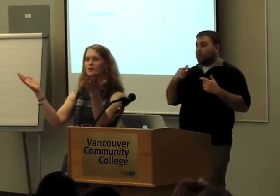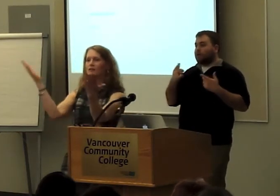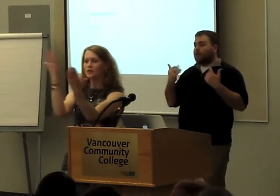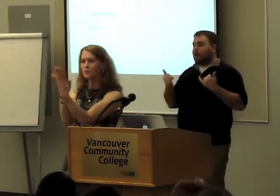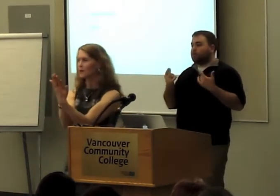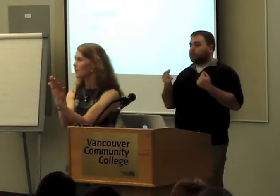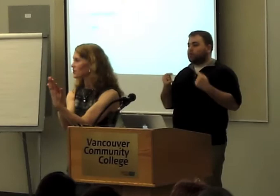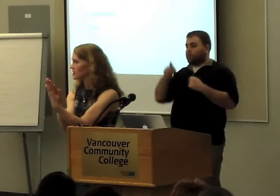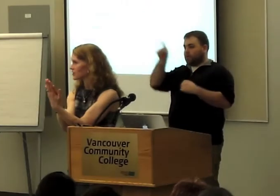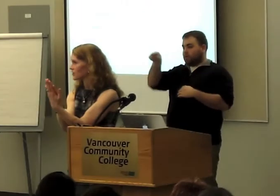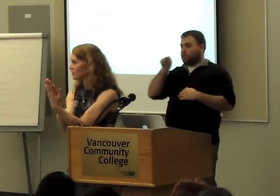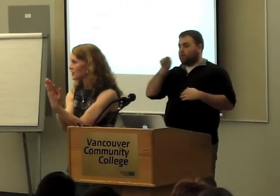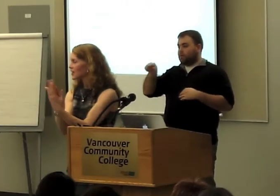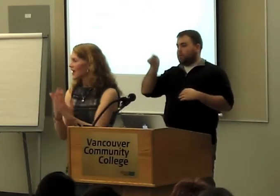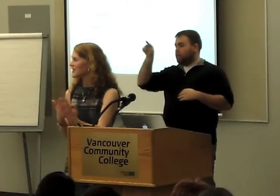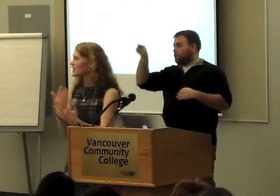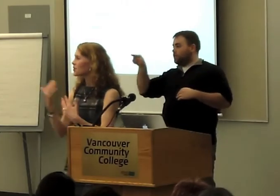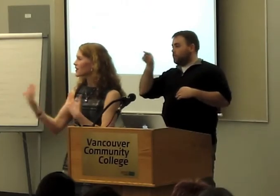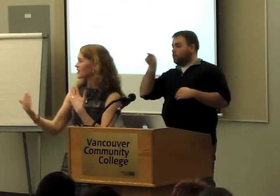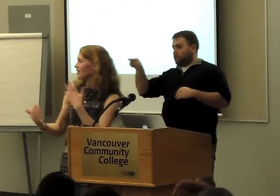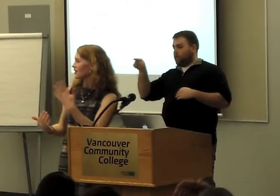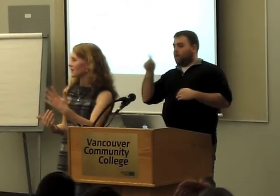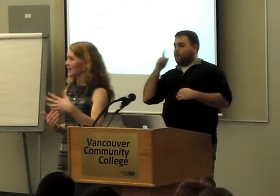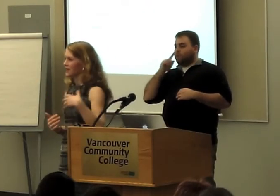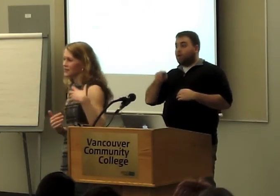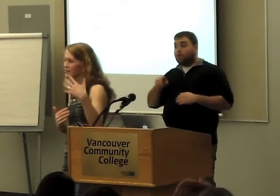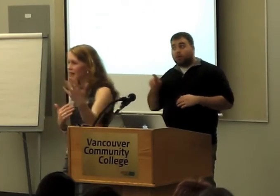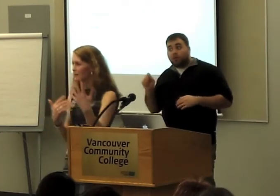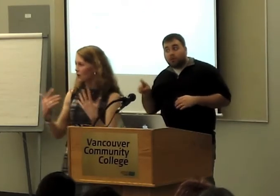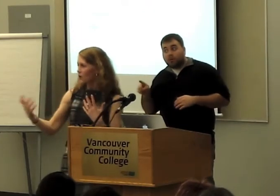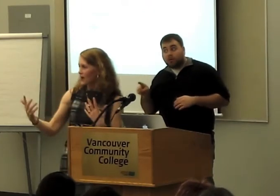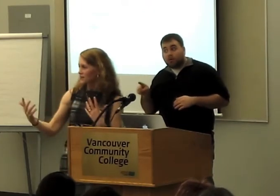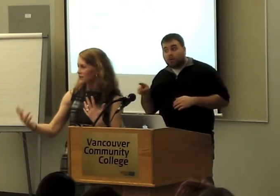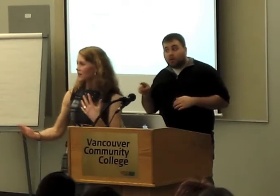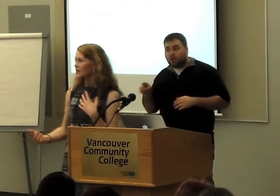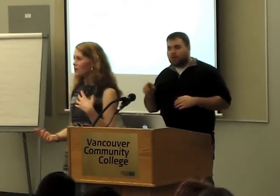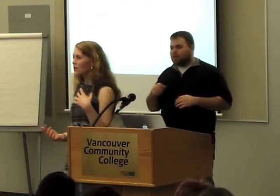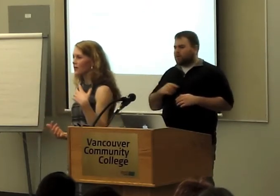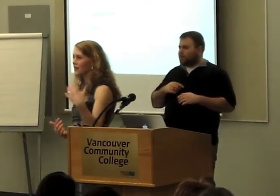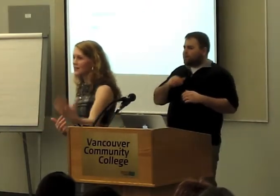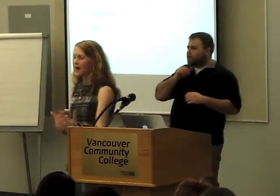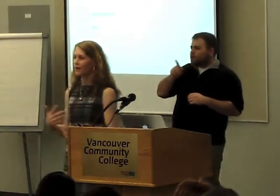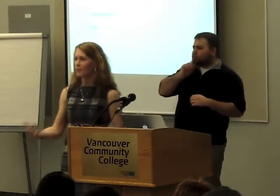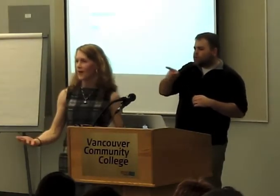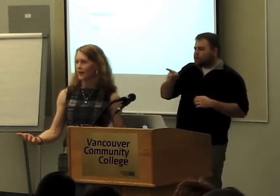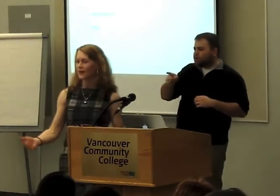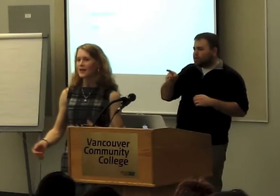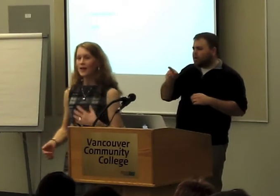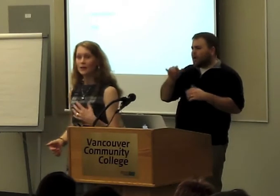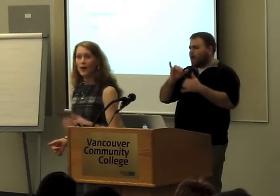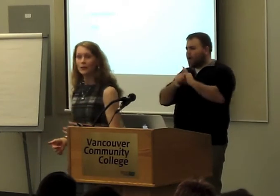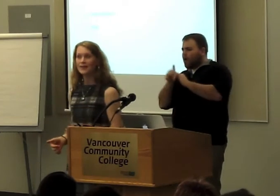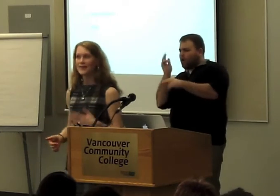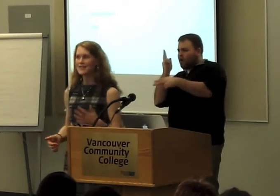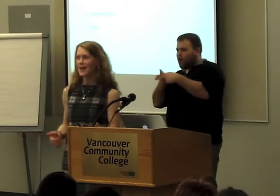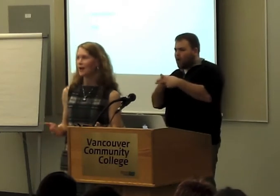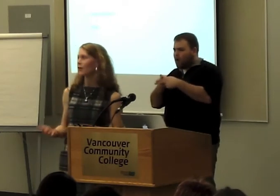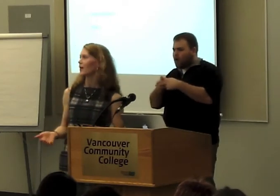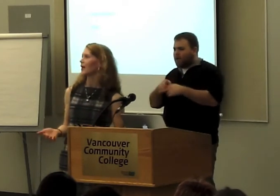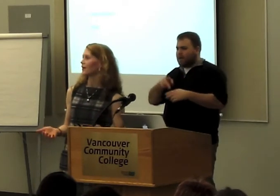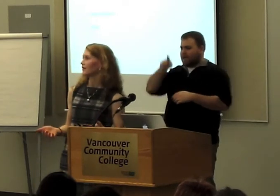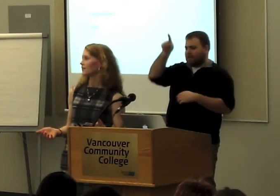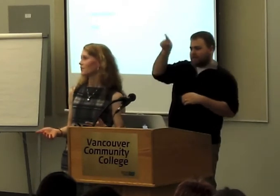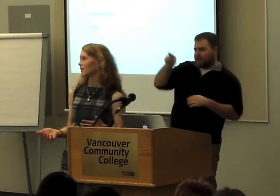mark. He superimposed the two, and he didn't know what to call it, an exclam-a-quest or an intero-bang. And he went with